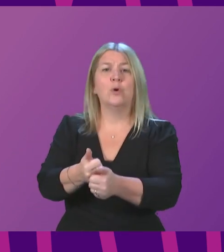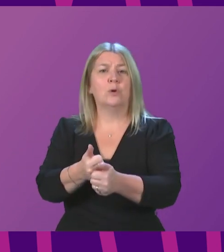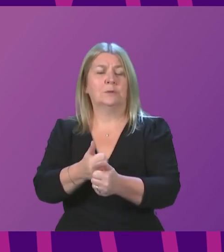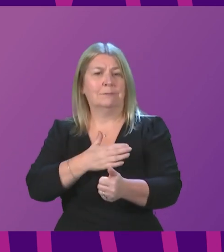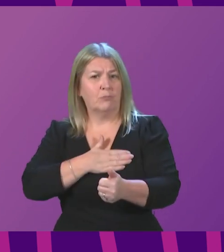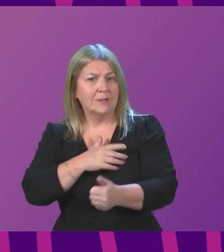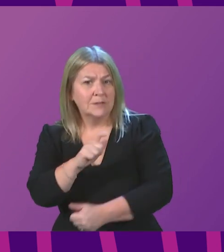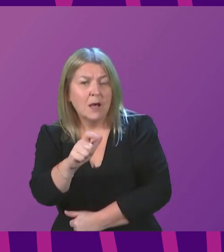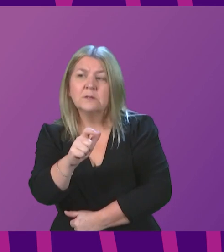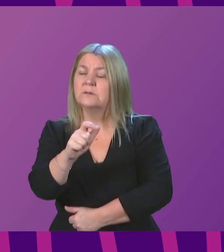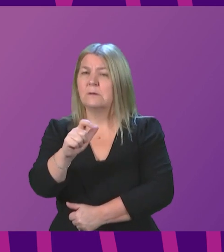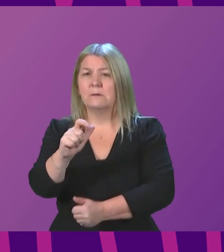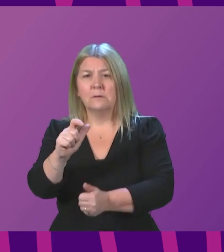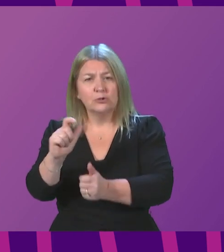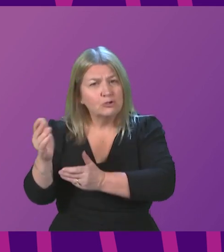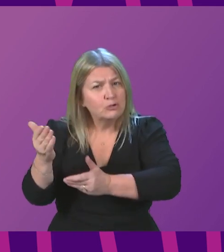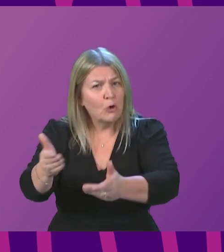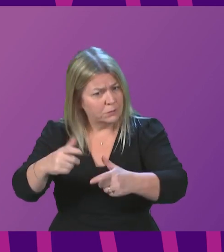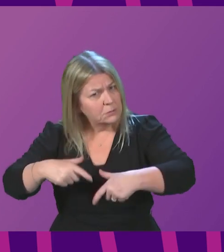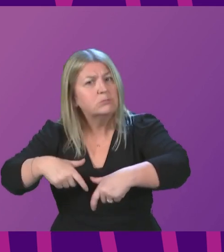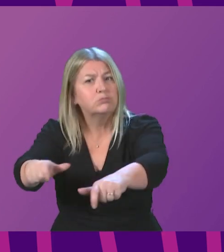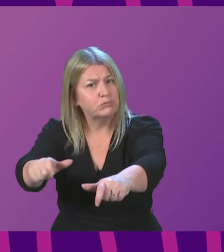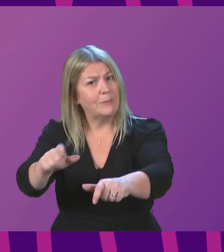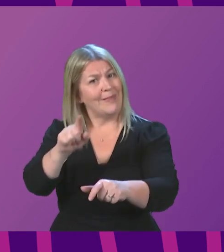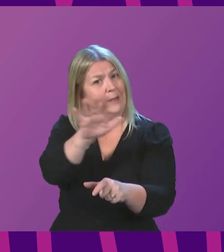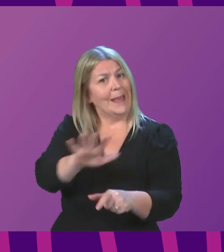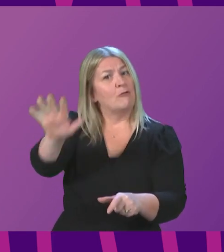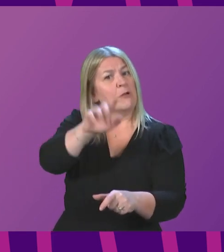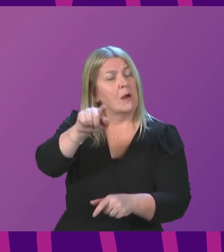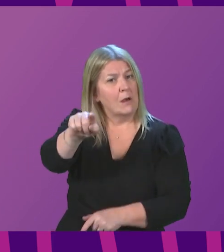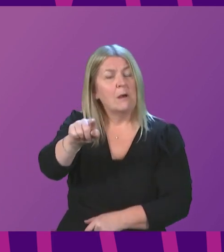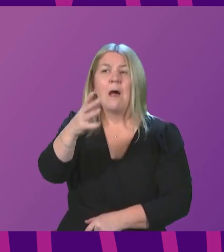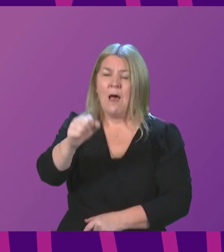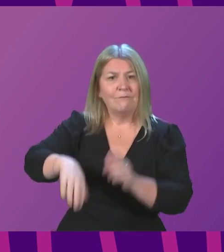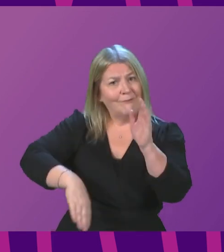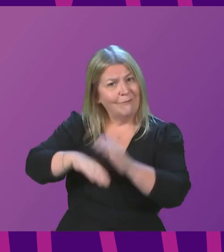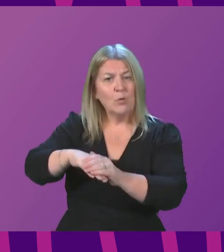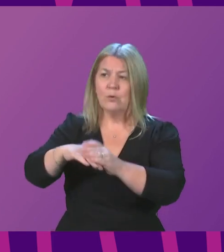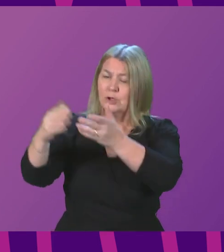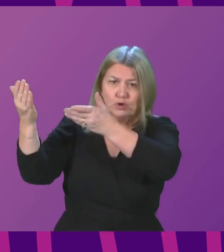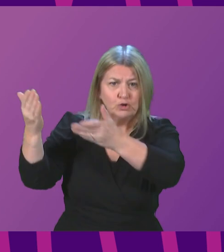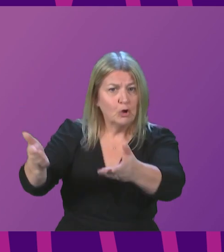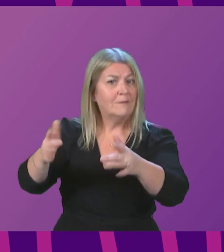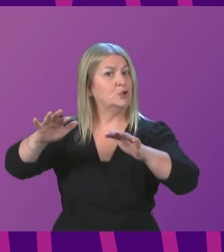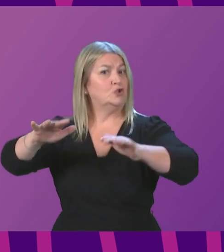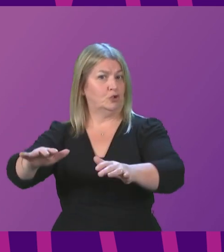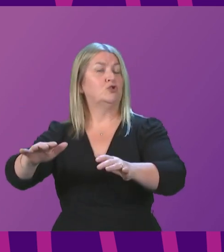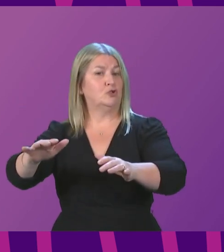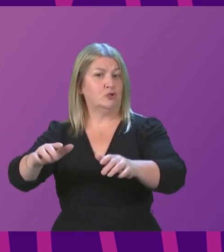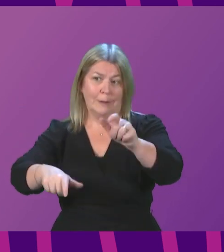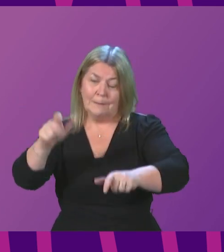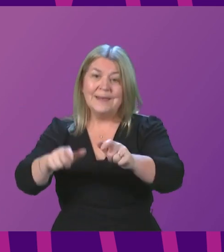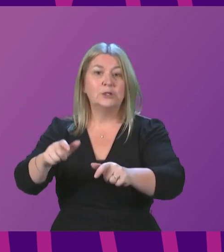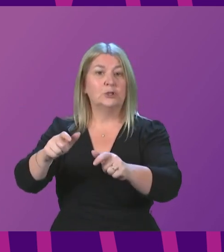in NHS Tayside. NHS Tayside currently offers a full breast oncology service with all patients treated in